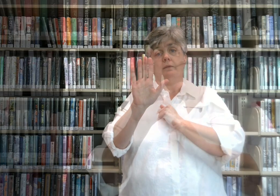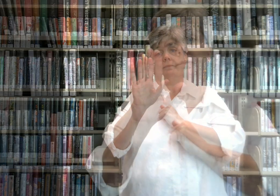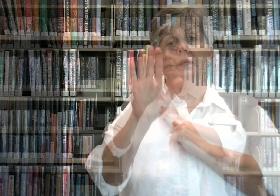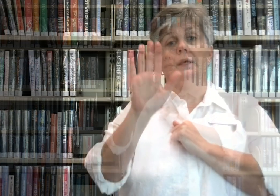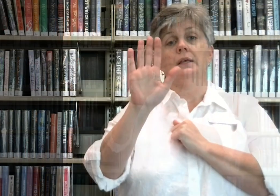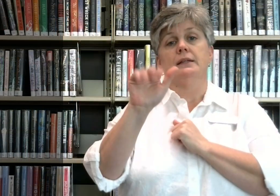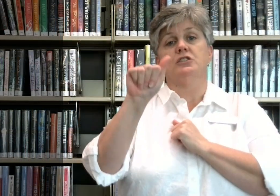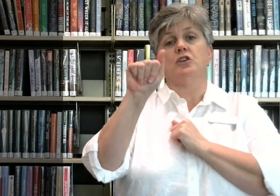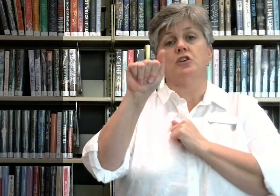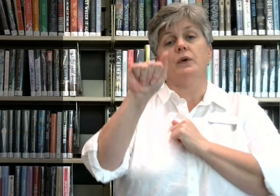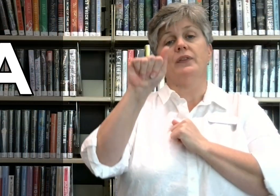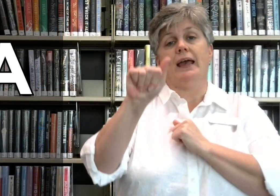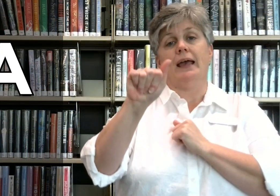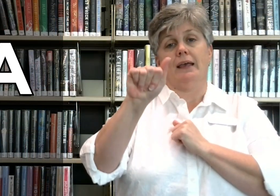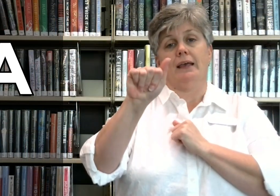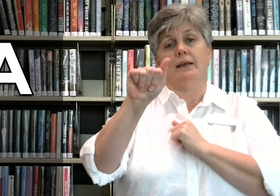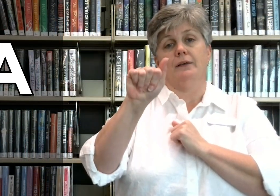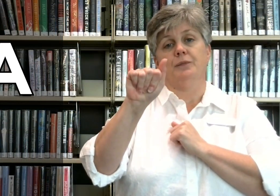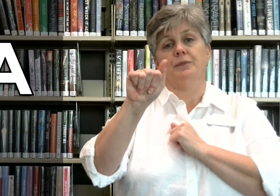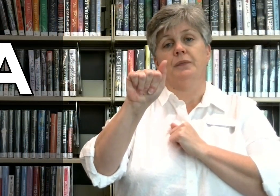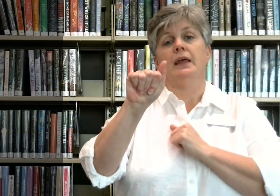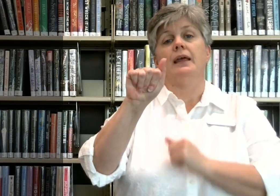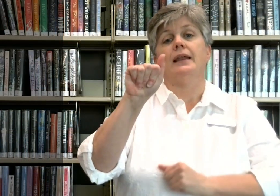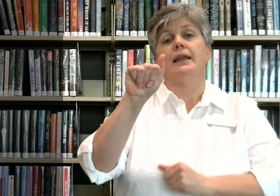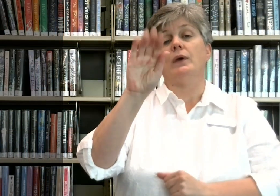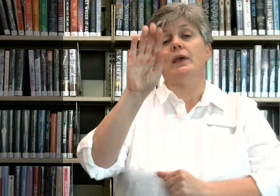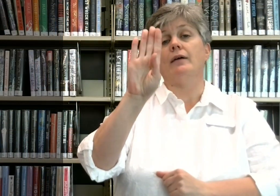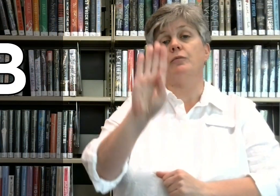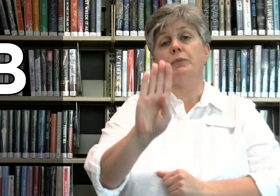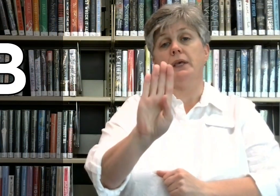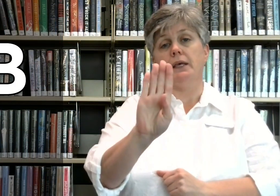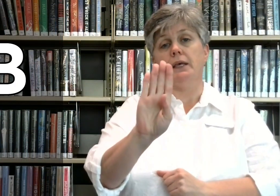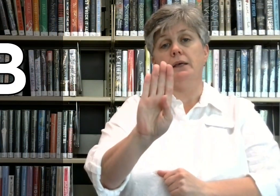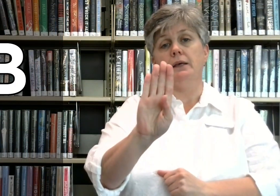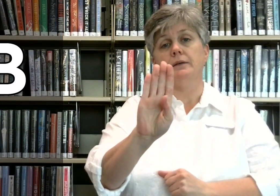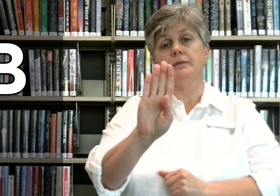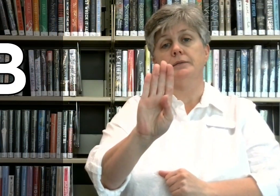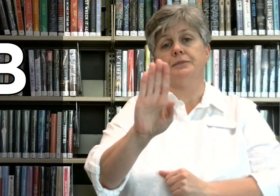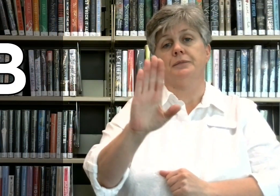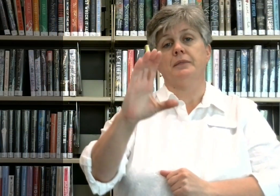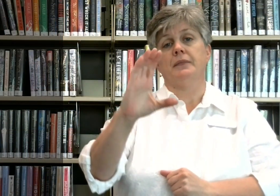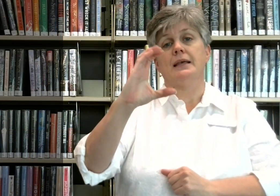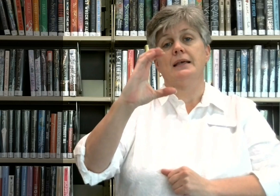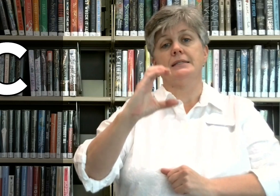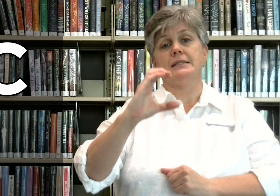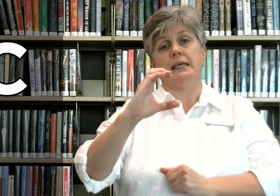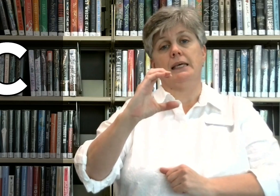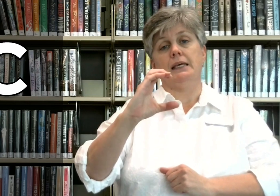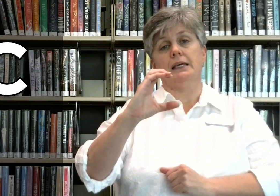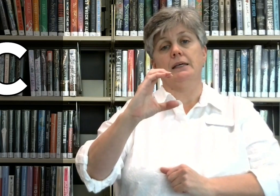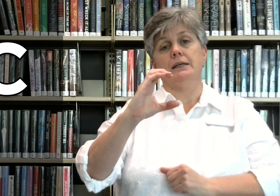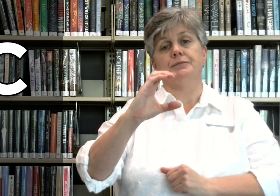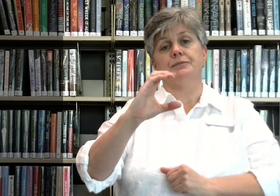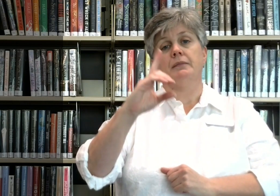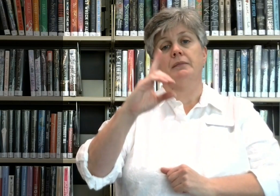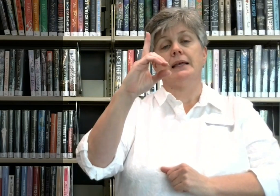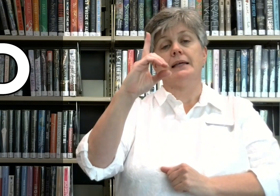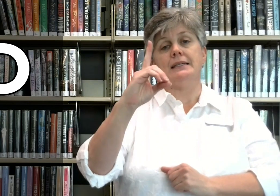Let's start with A. Now we have B, C, D,